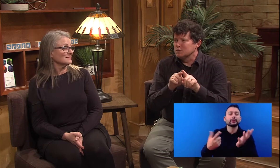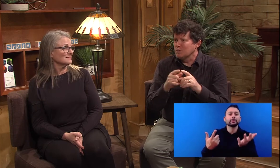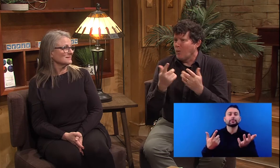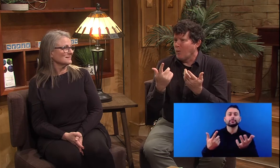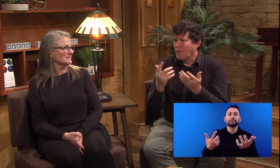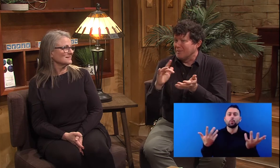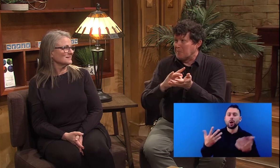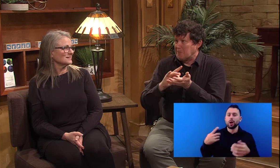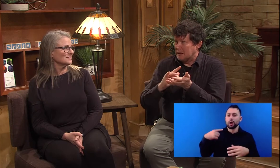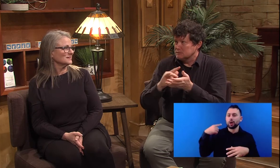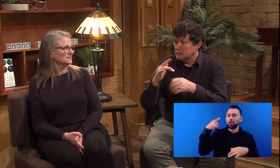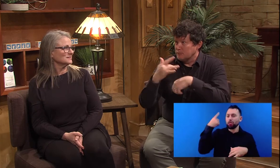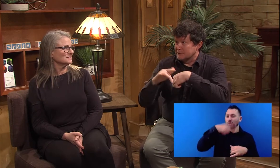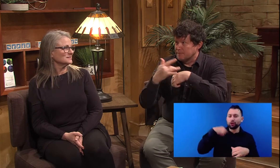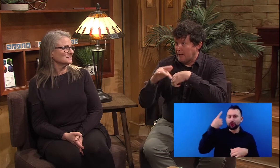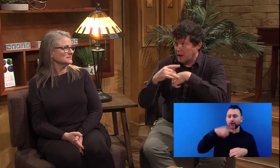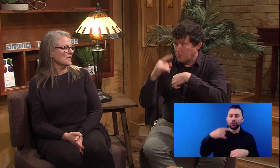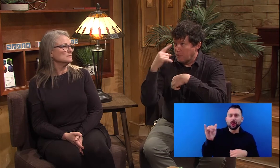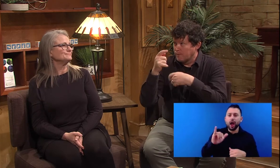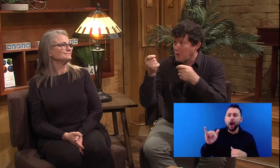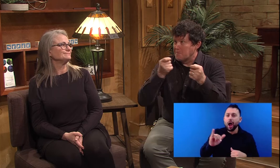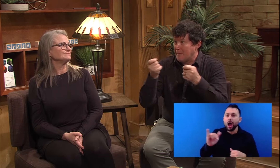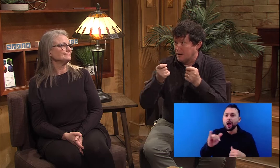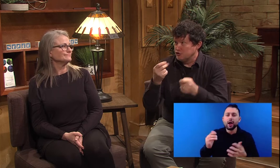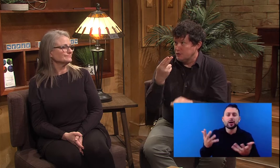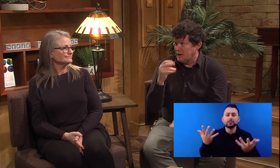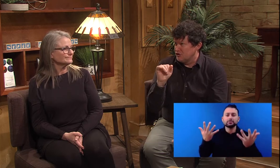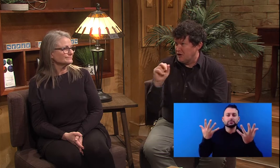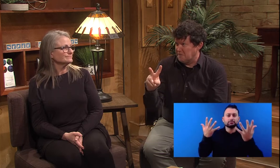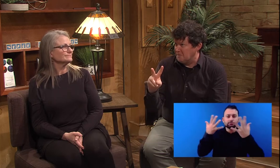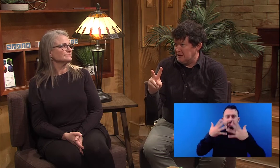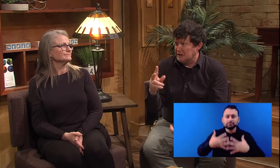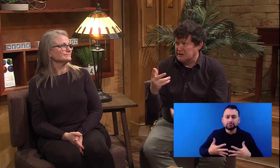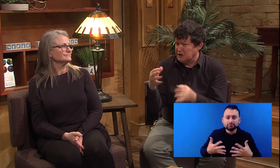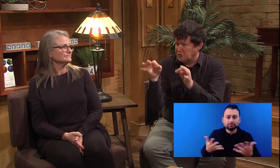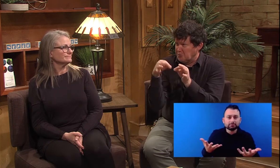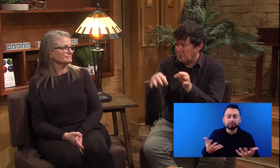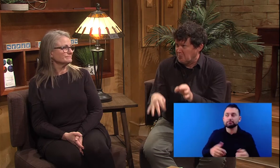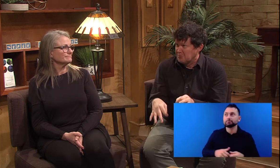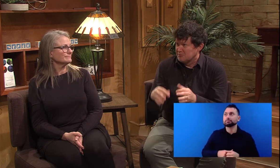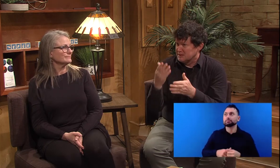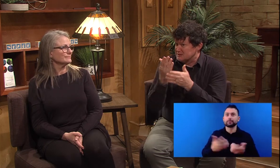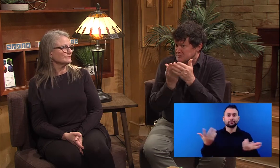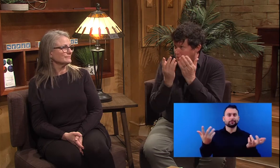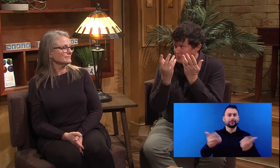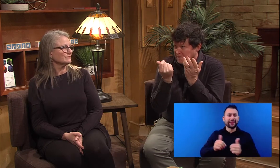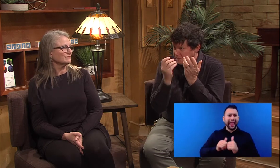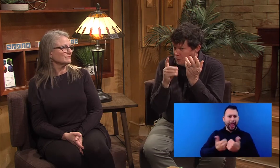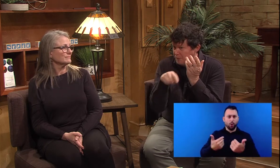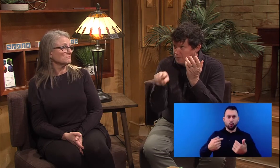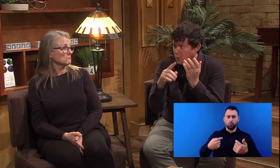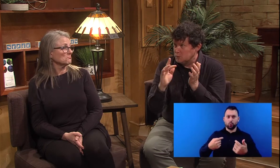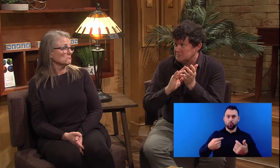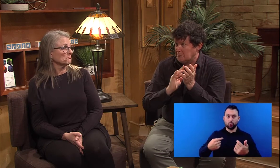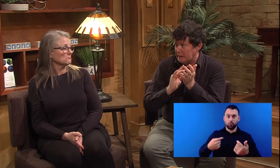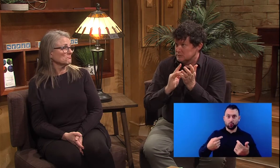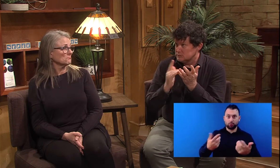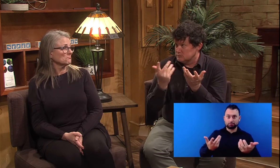those resources might look like. And also what kind of medication is available for managing HIV. Maybe give me